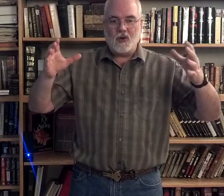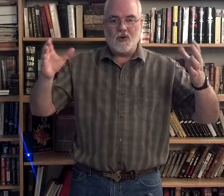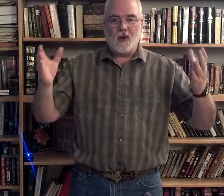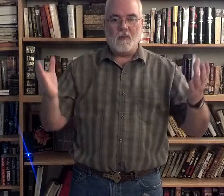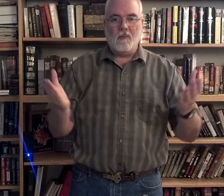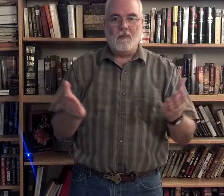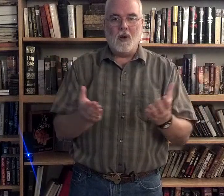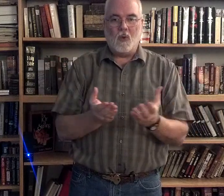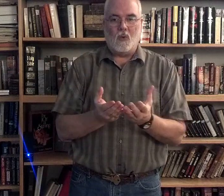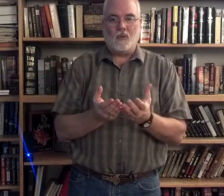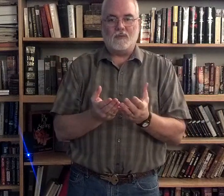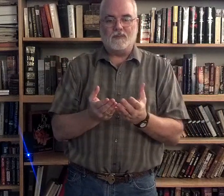bowl.